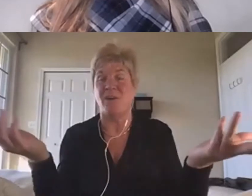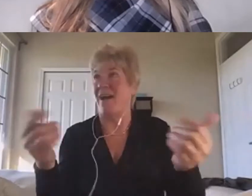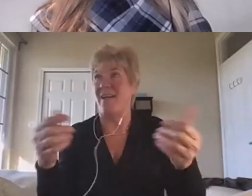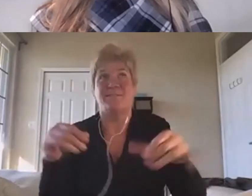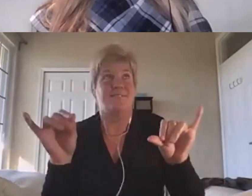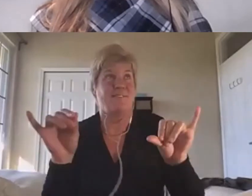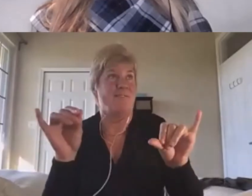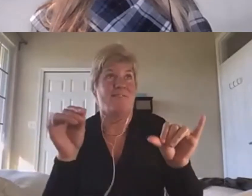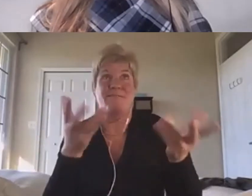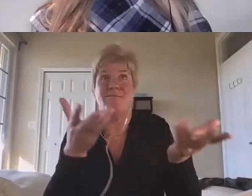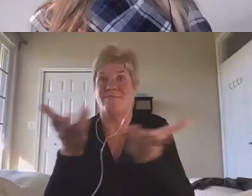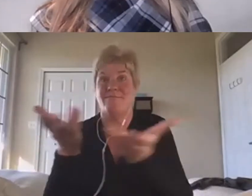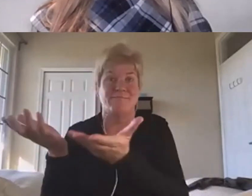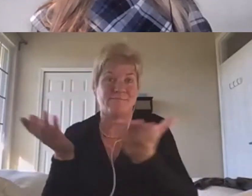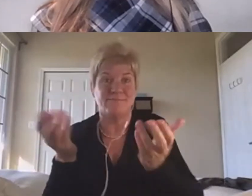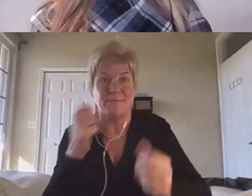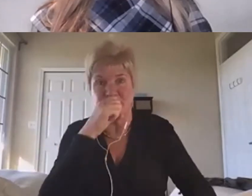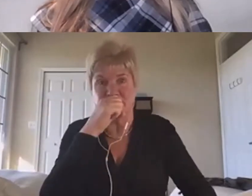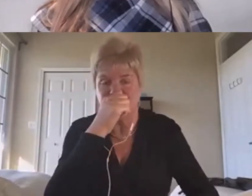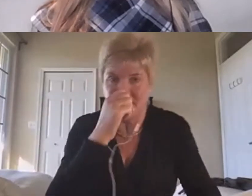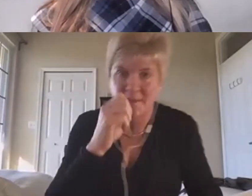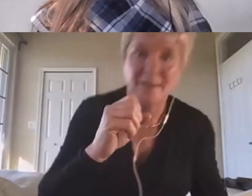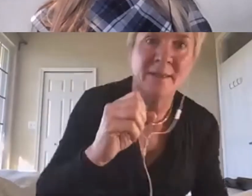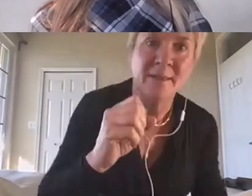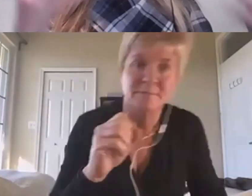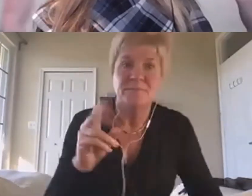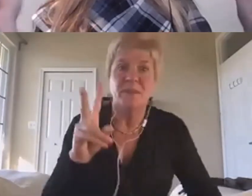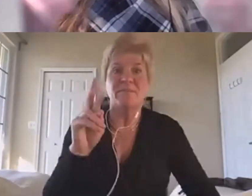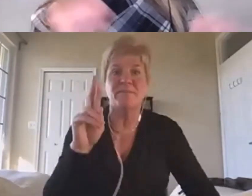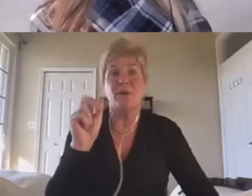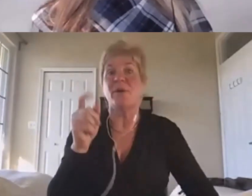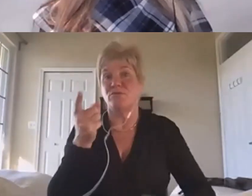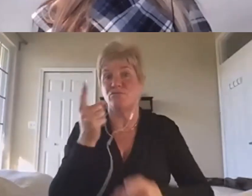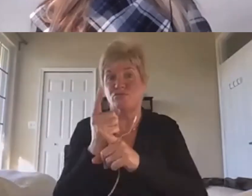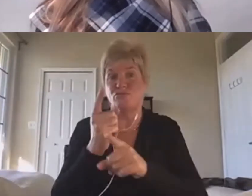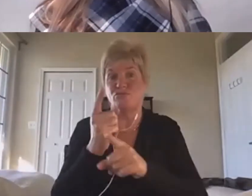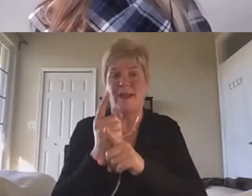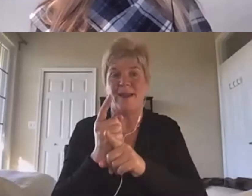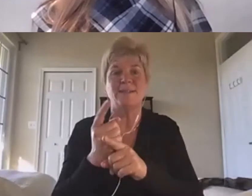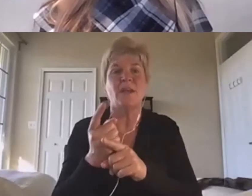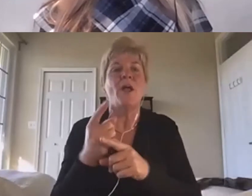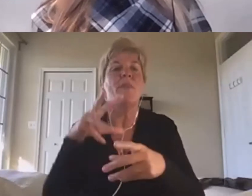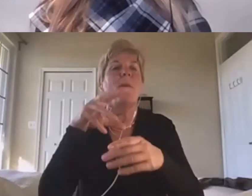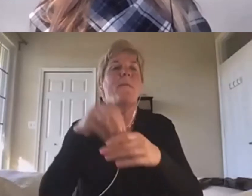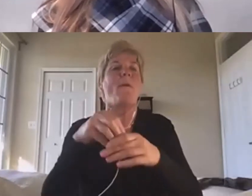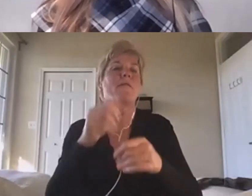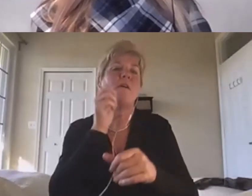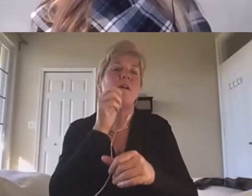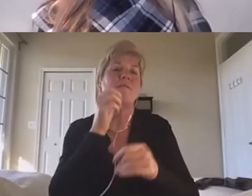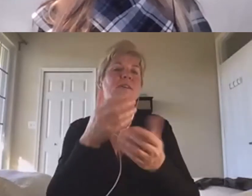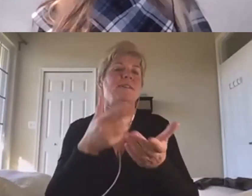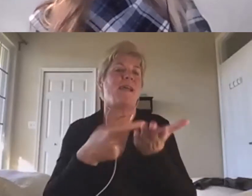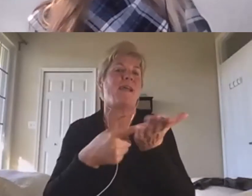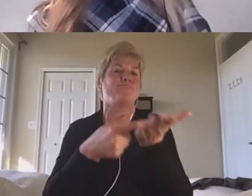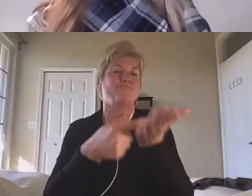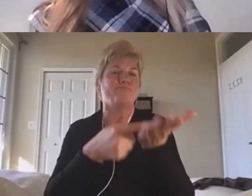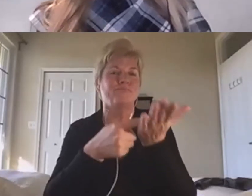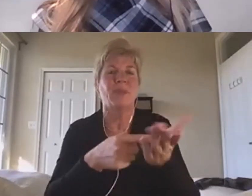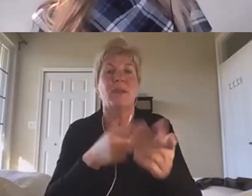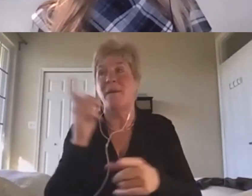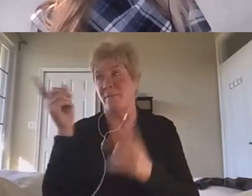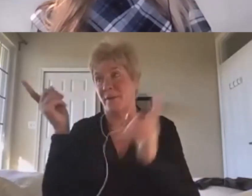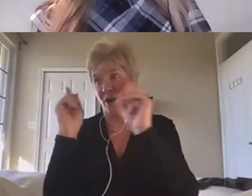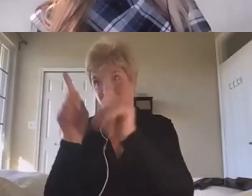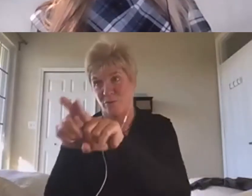Right. These terms, they're there in our ether, but I agree. It's often perspective